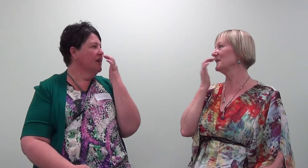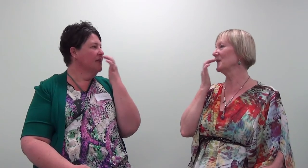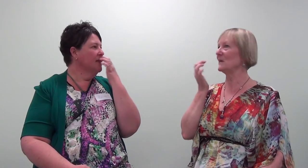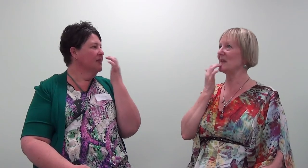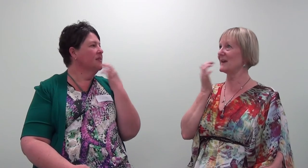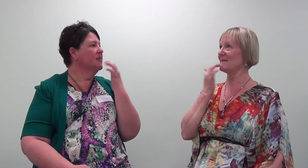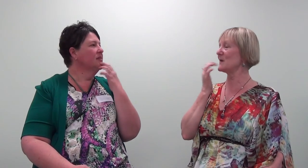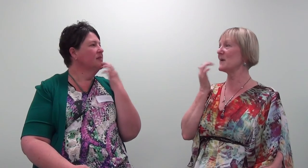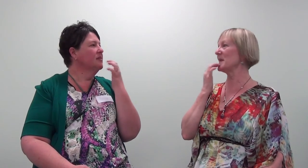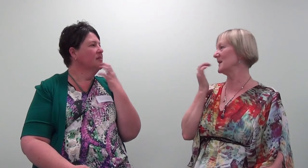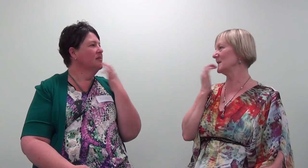Without even going there.